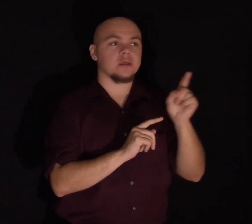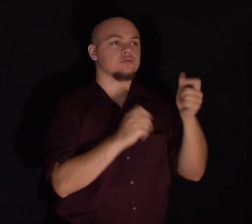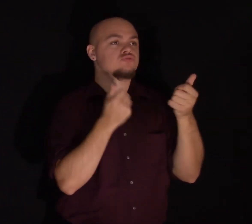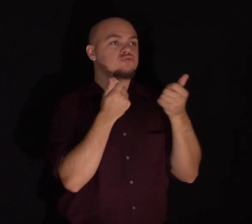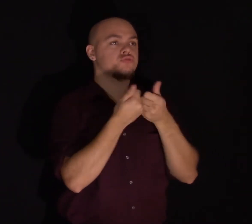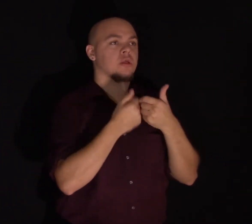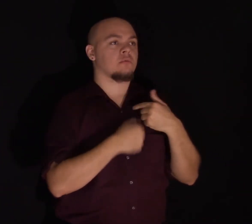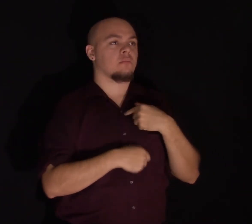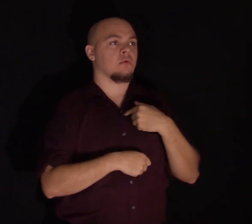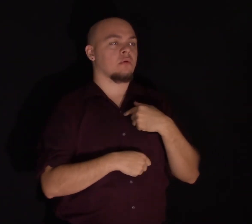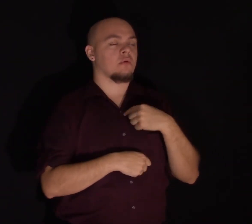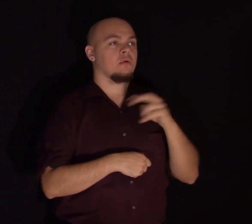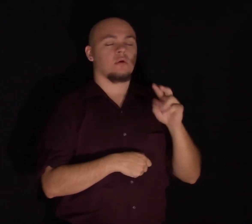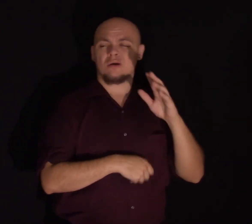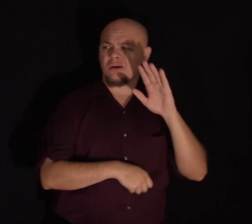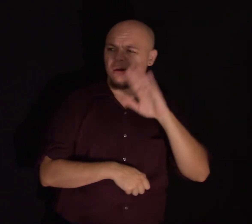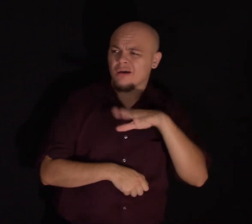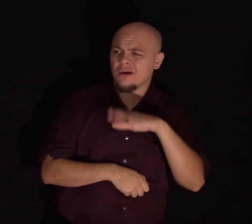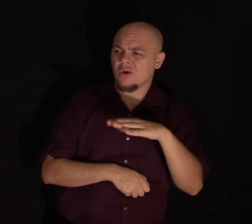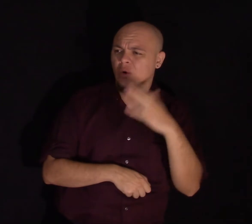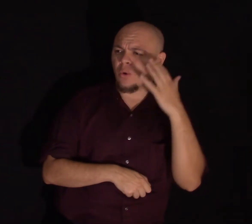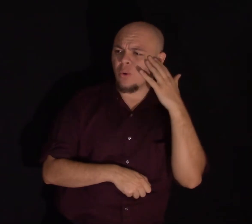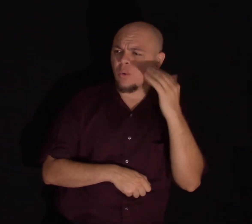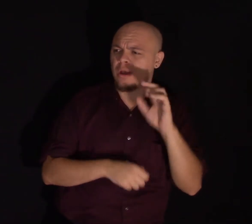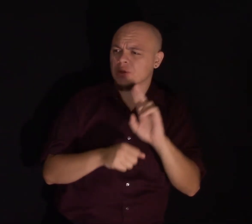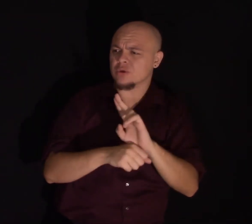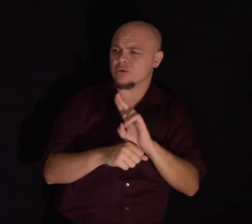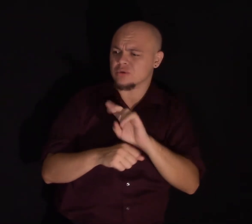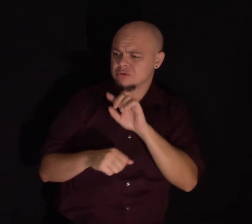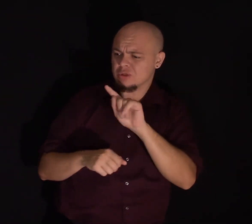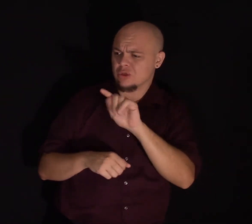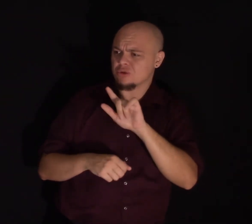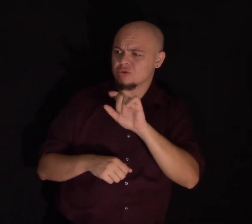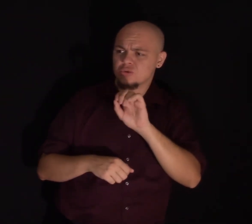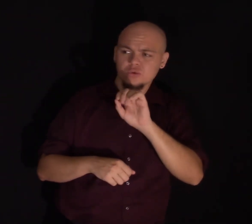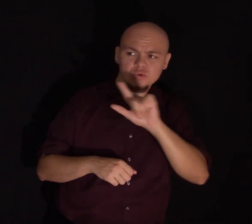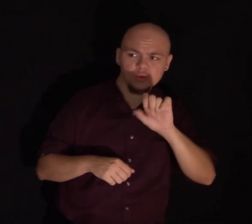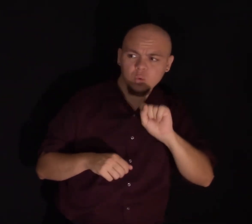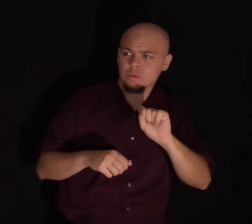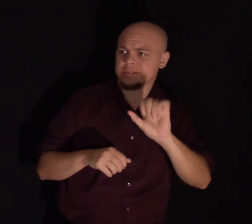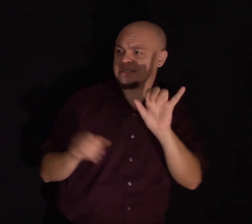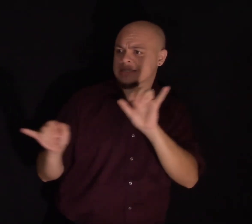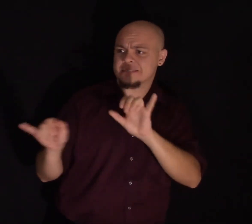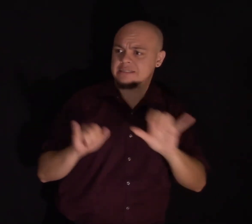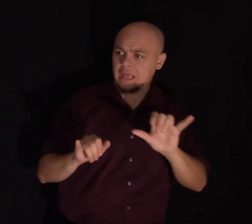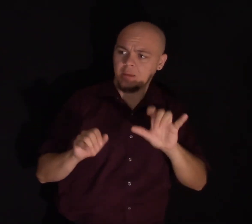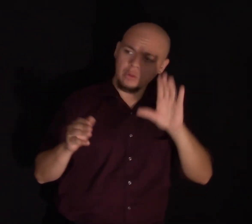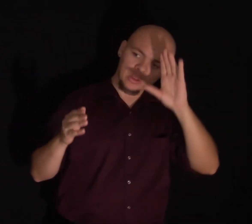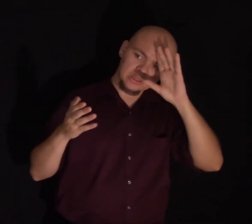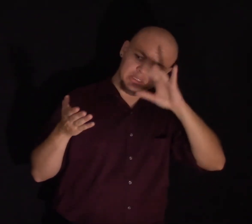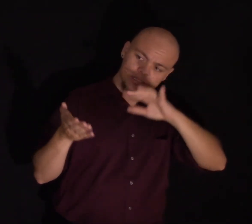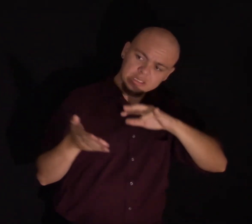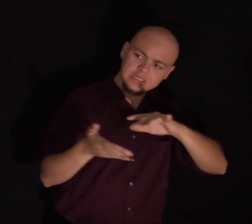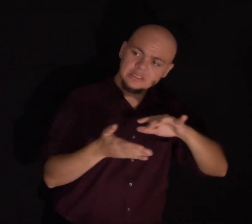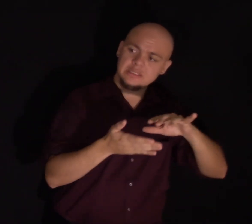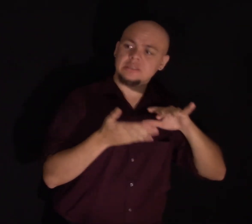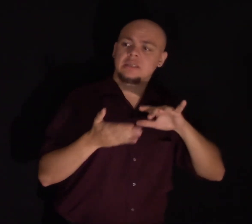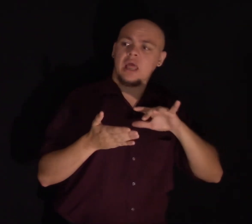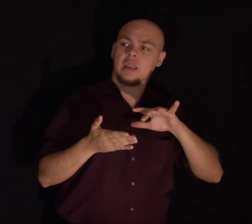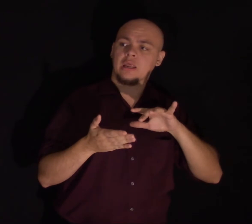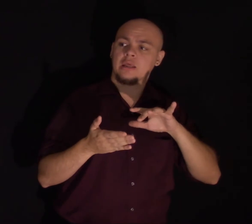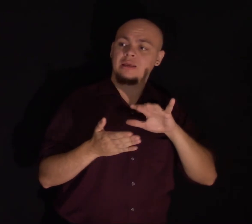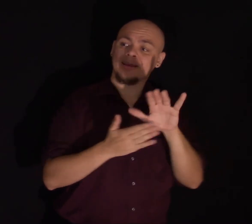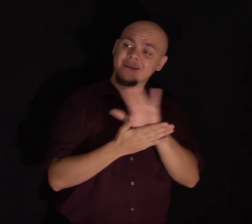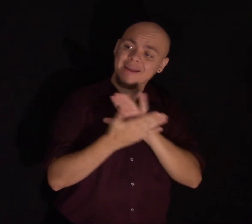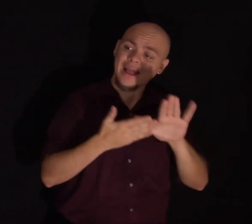and he said, Why can't you use the same tools of modern neuroscience to study kindness